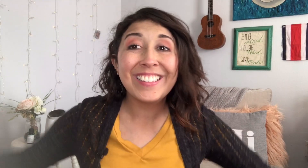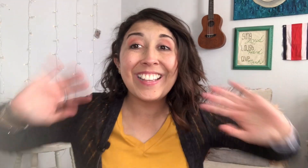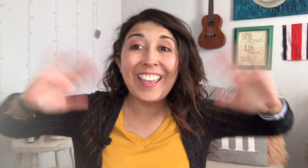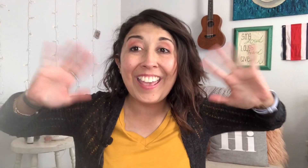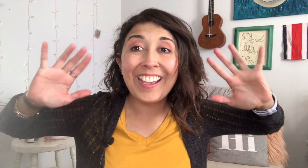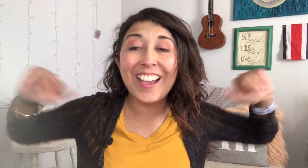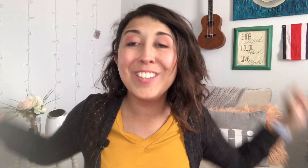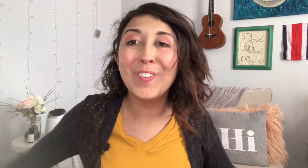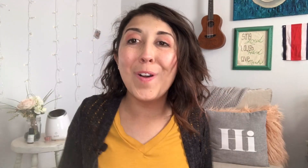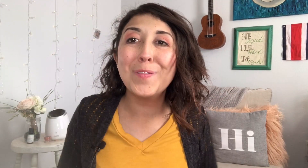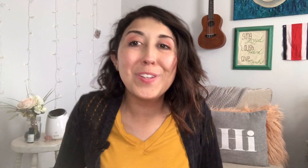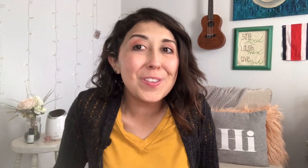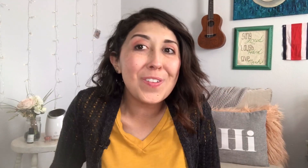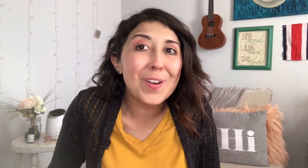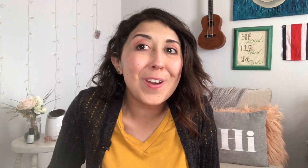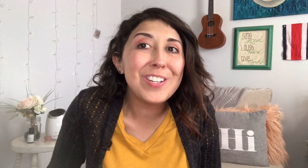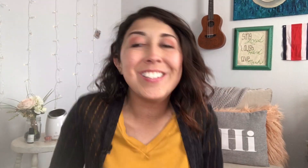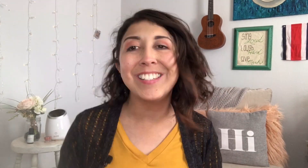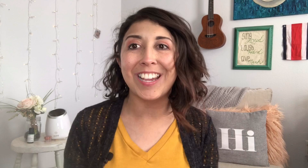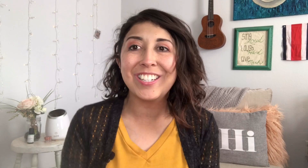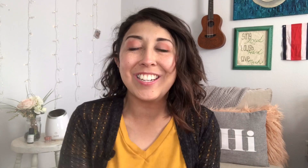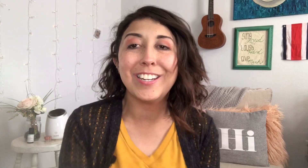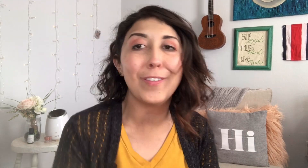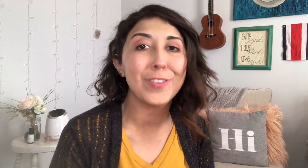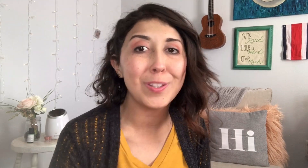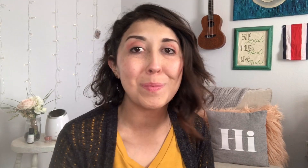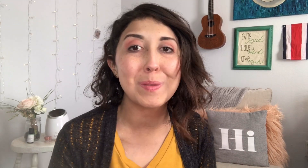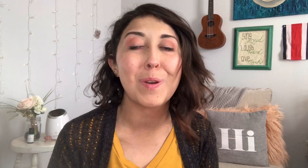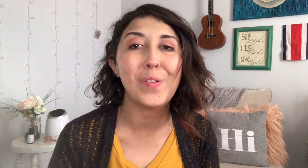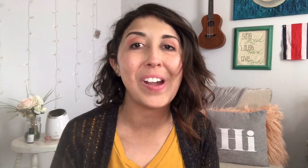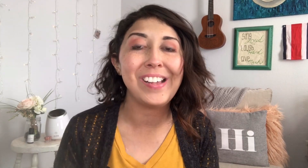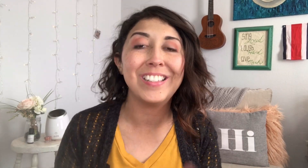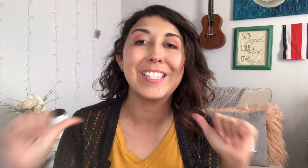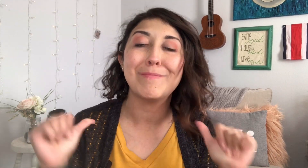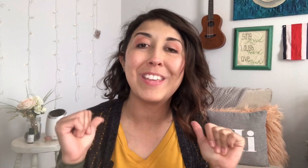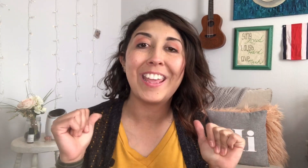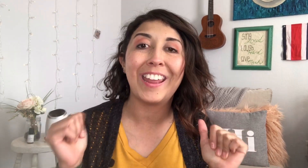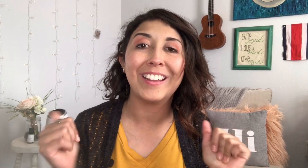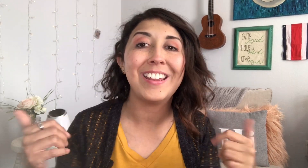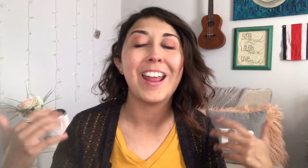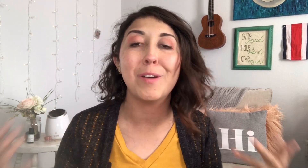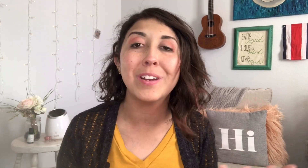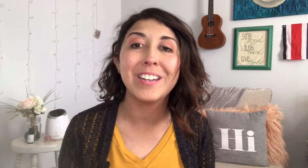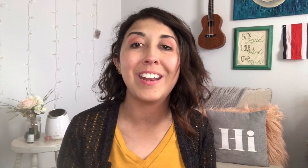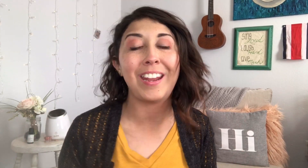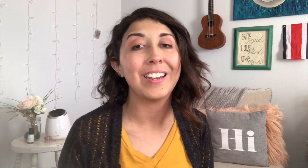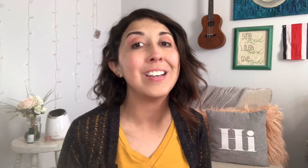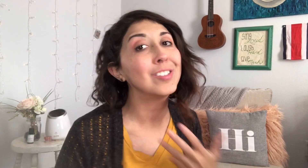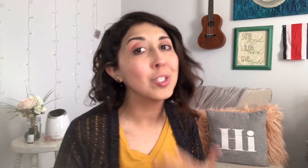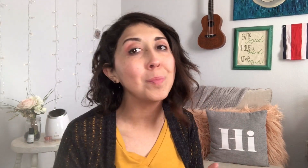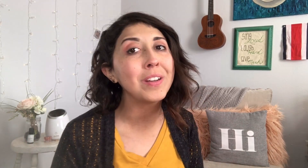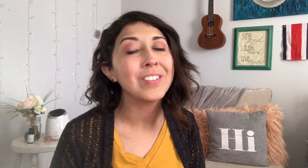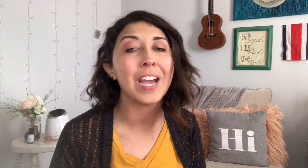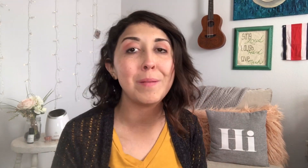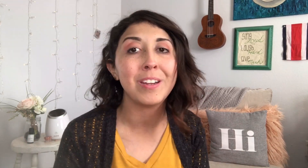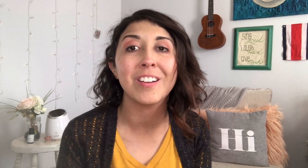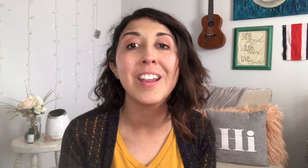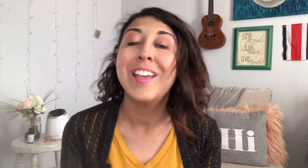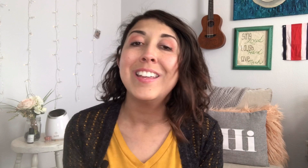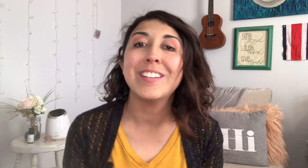hey guys welcome to the Federation section of the Looper's profile it's me Anna and I wanted to take a little bit of time here to